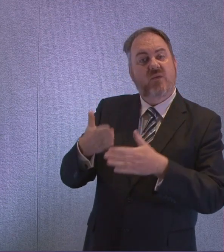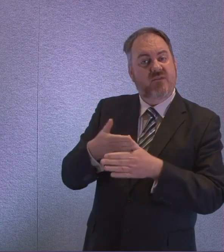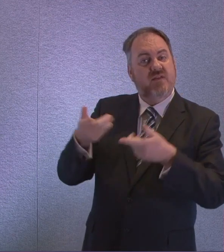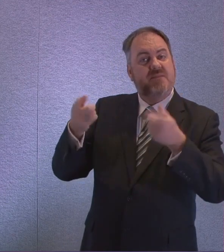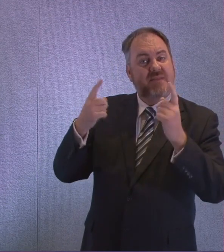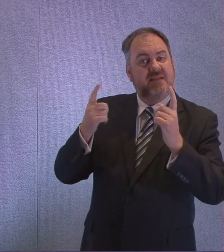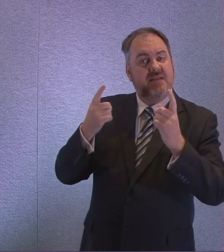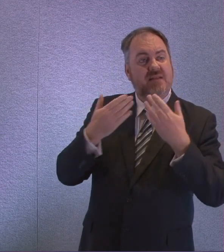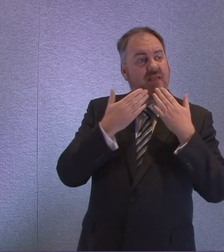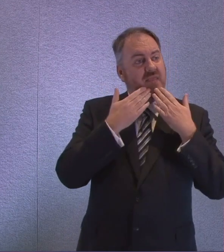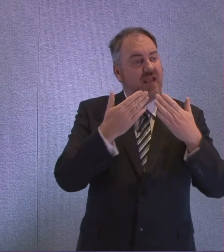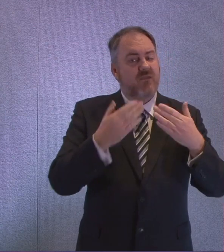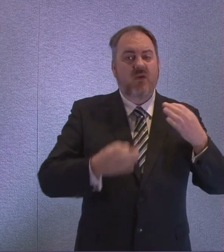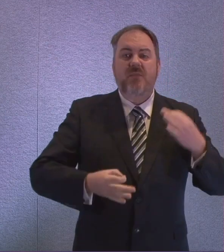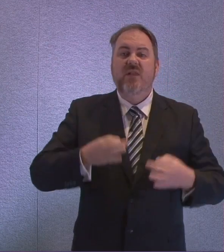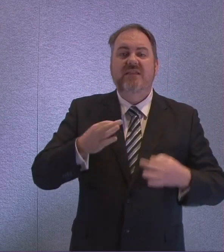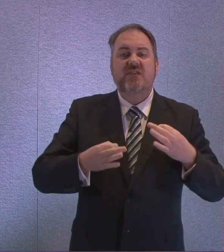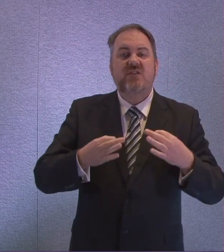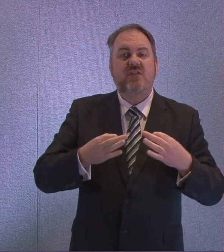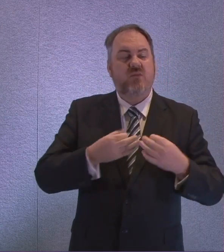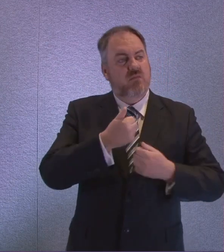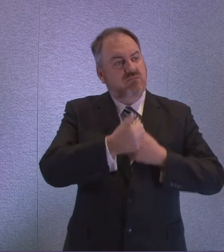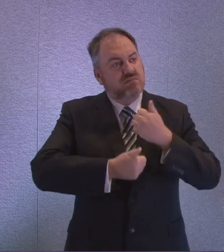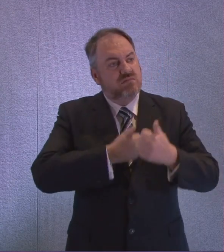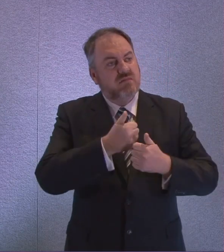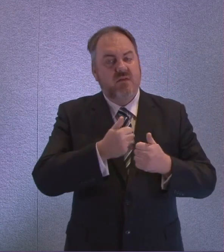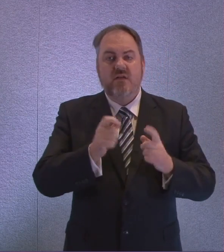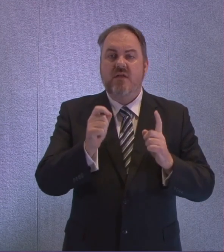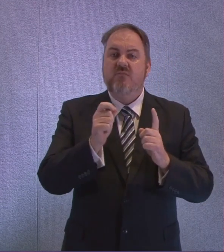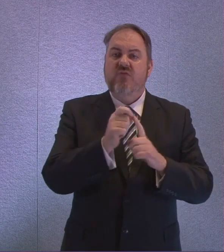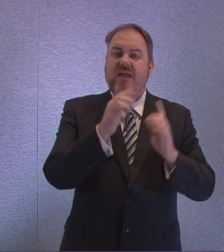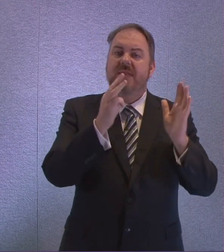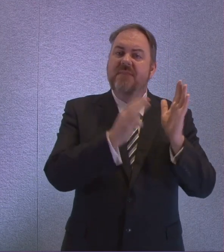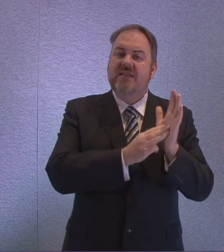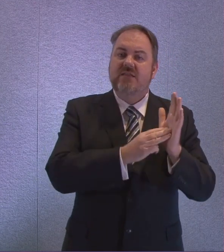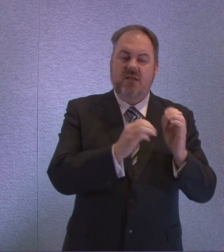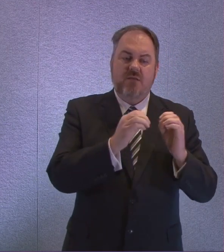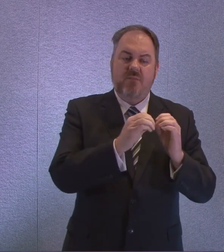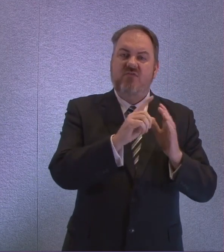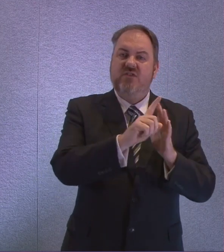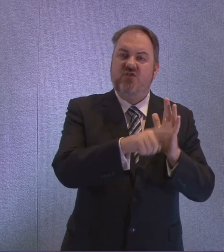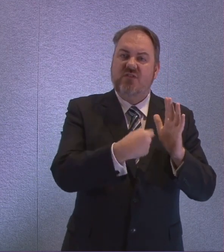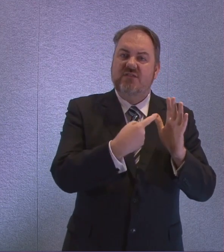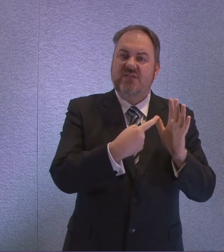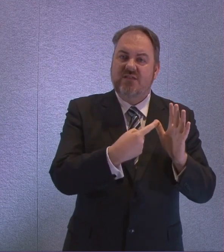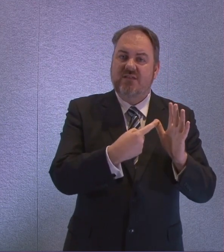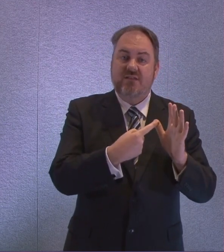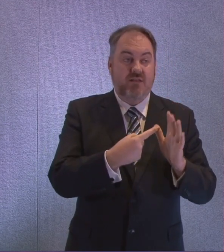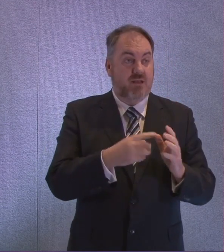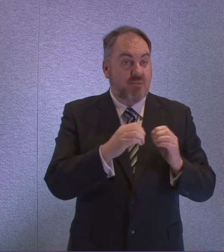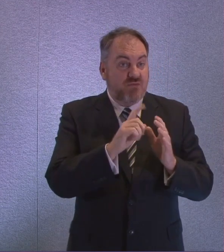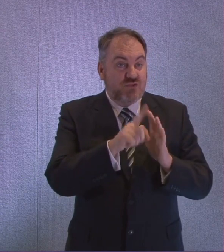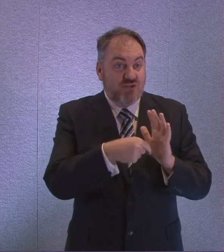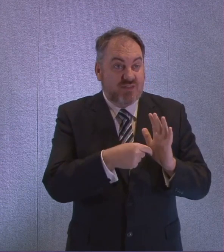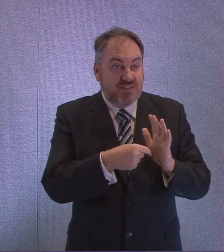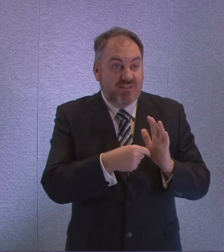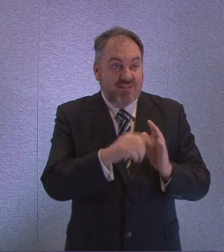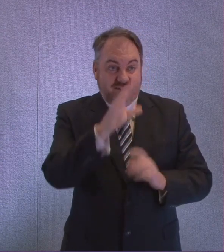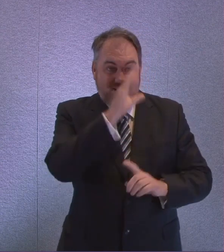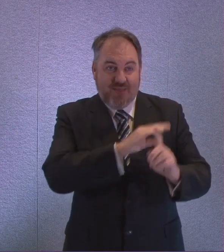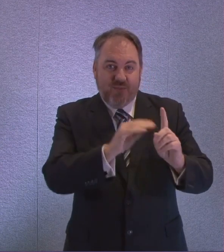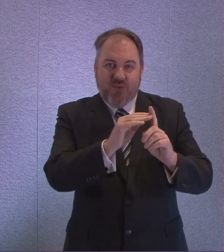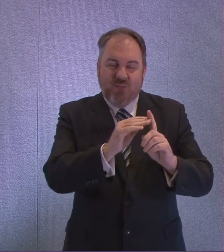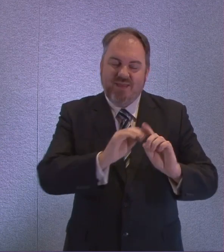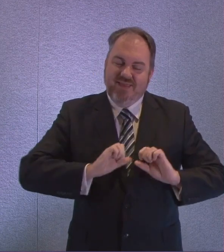across Scotland for their good wishes to the Prime Minister as he recovers from the virus himself. Boris, if you're watching, we're all urging you to get well